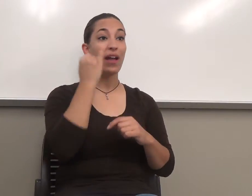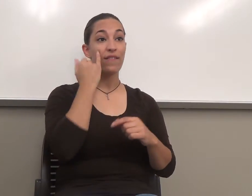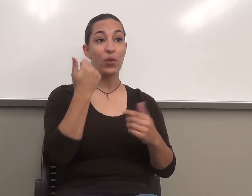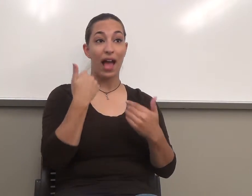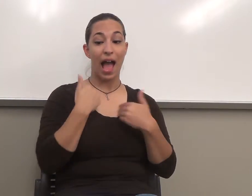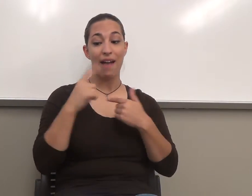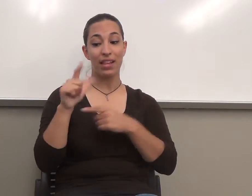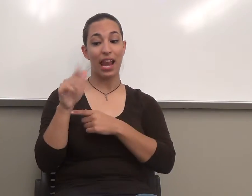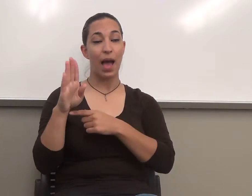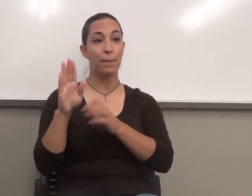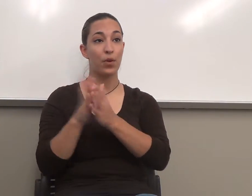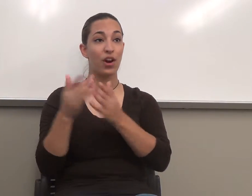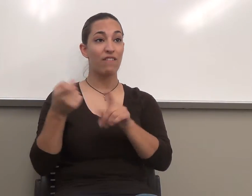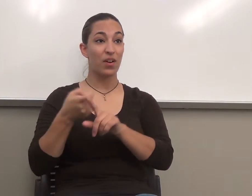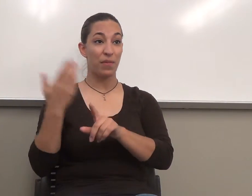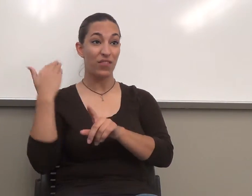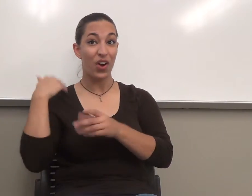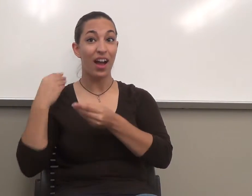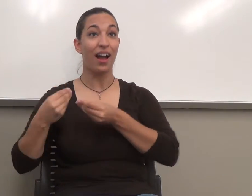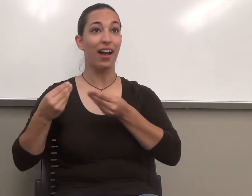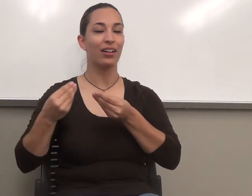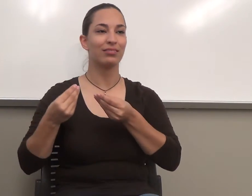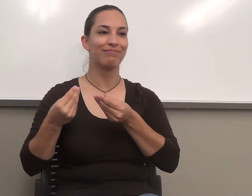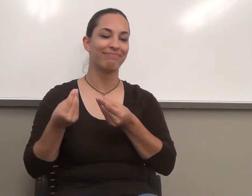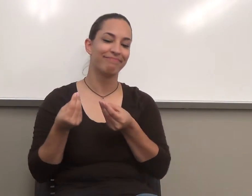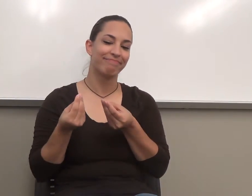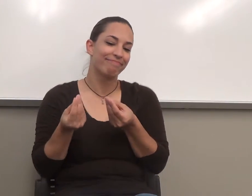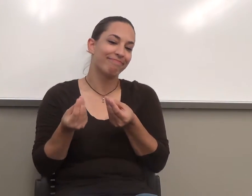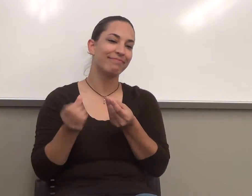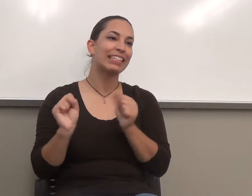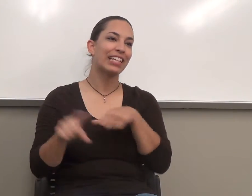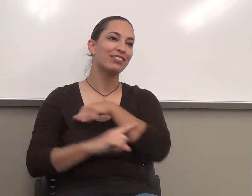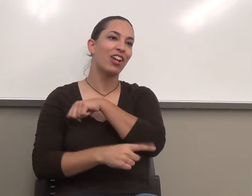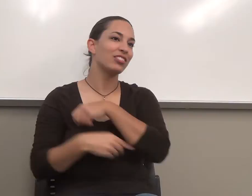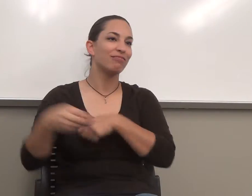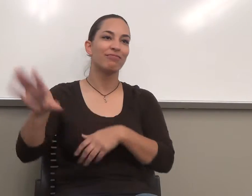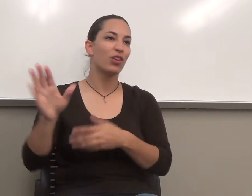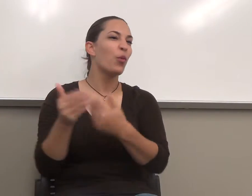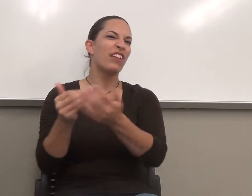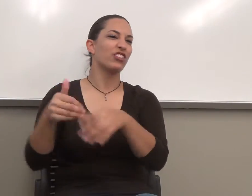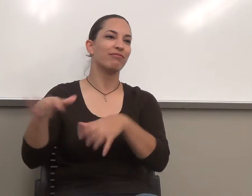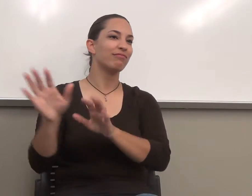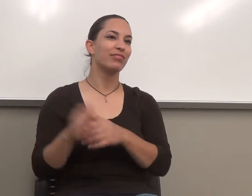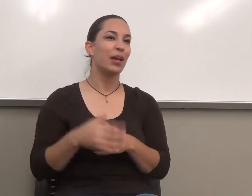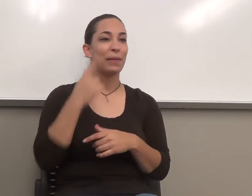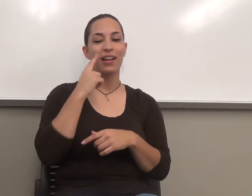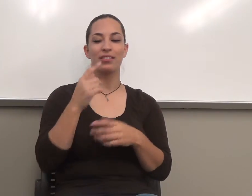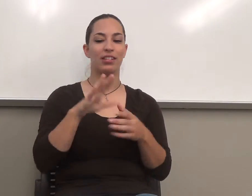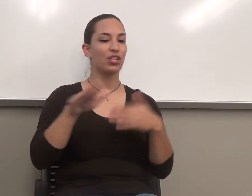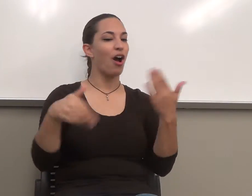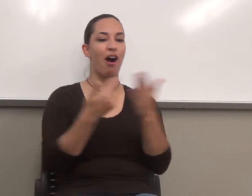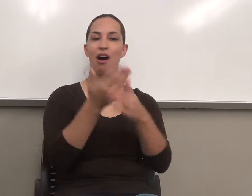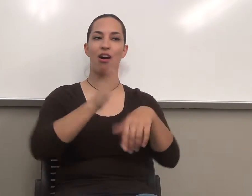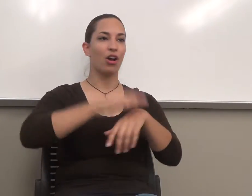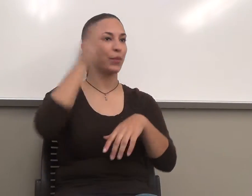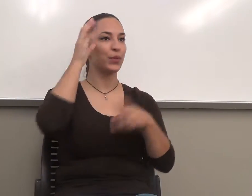before, you can toss it. They do it all on the computer down there, and you don't need the book.